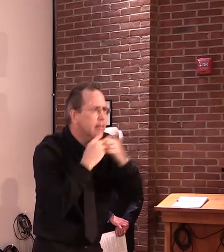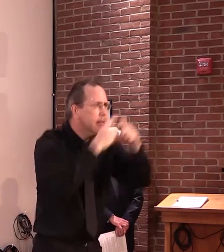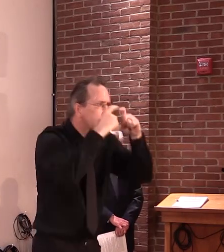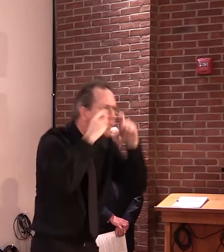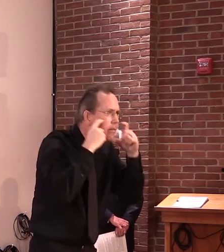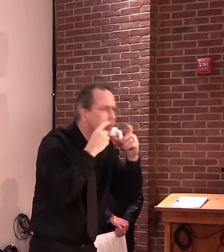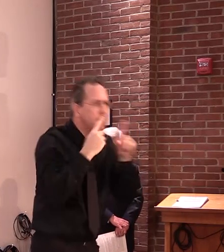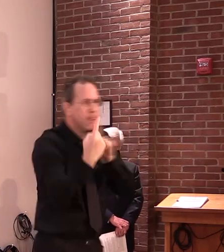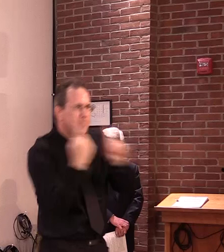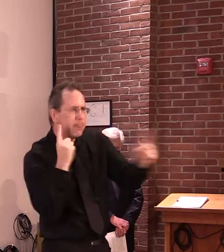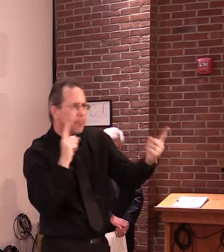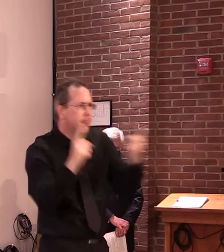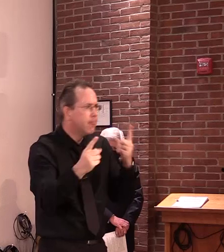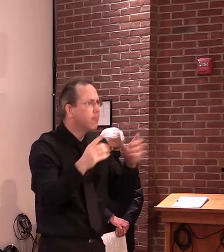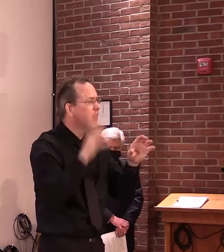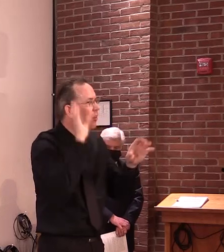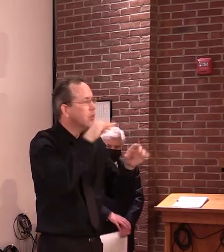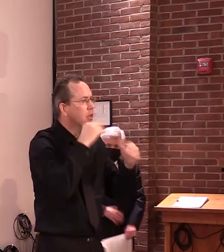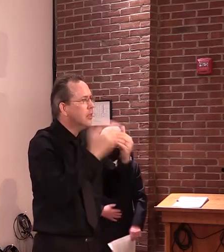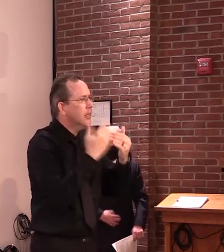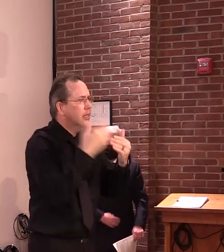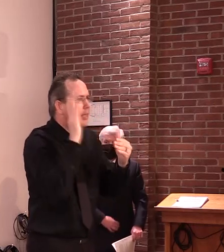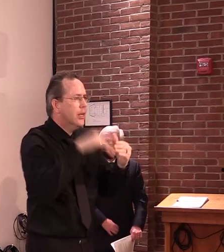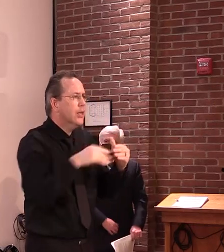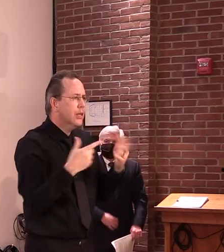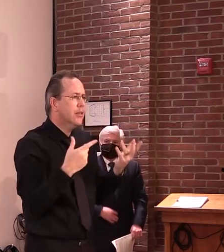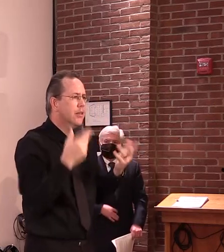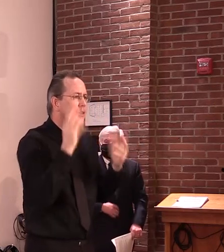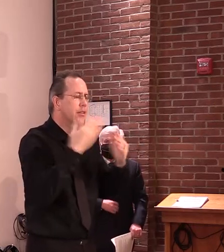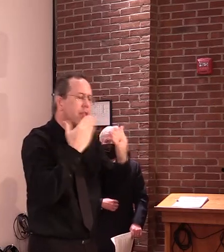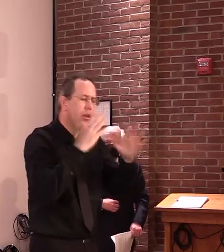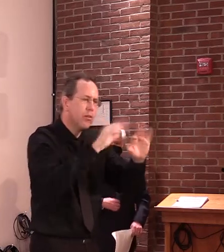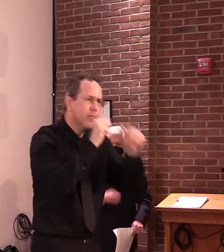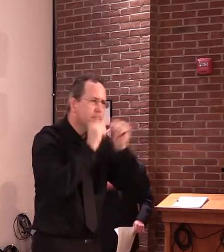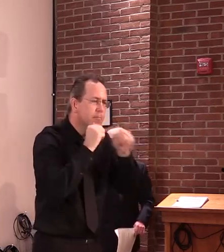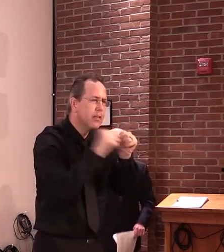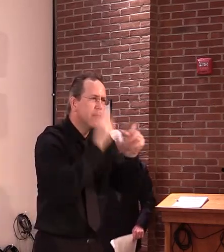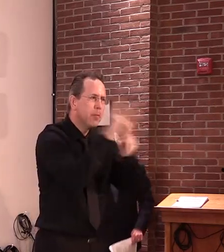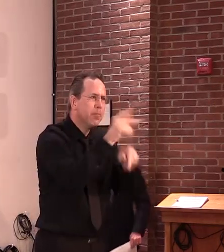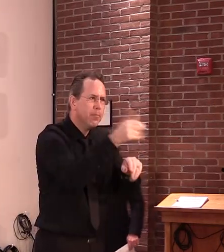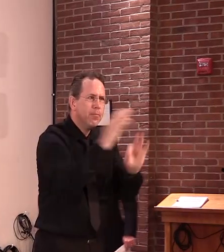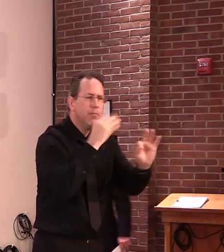the sacrifice this has been and urge you all to keep it up. Thank you.